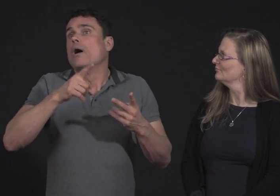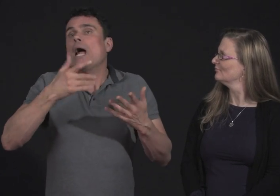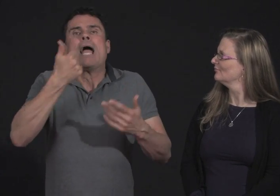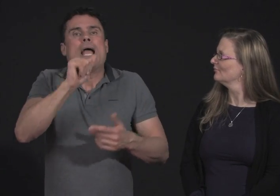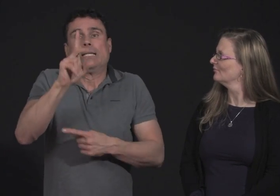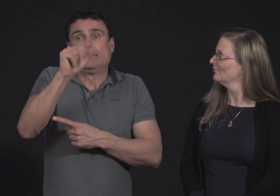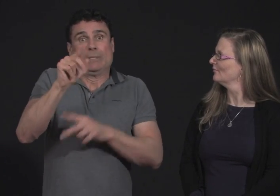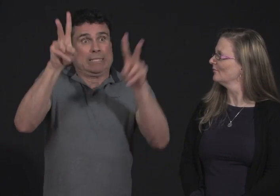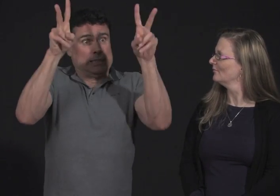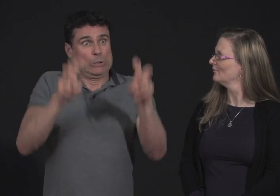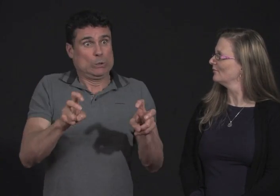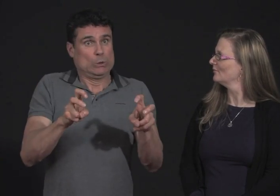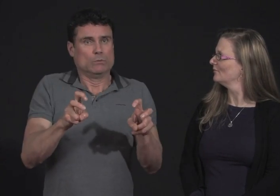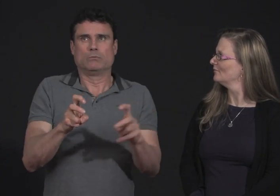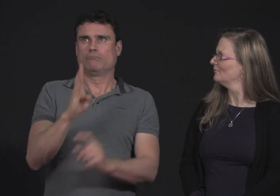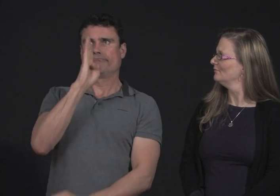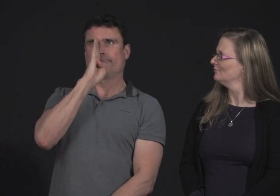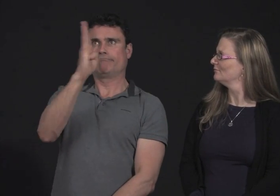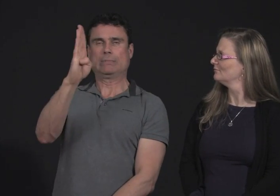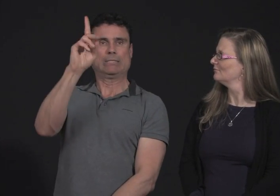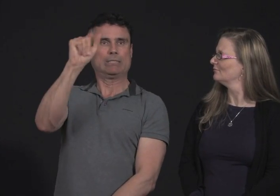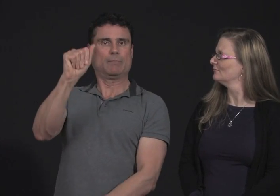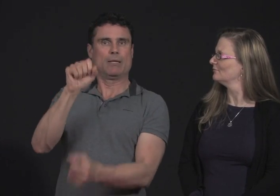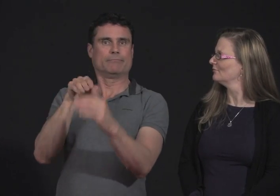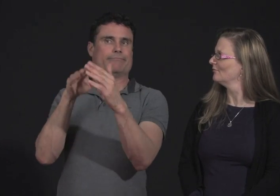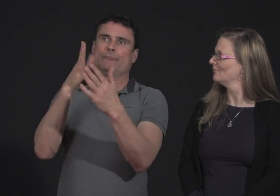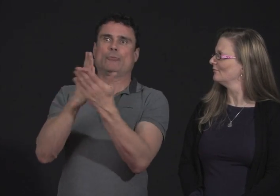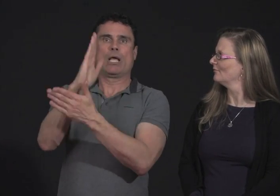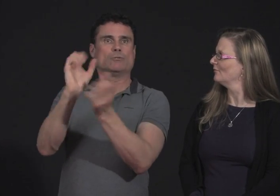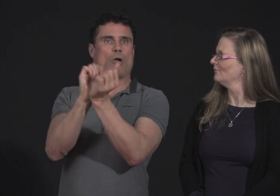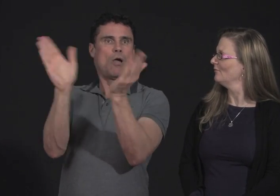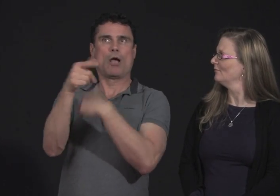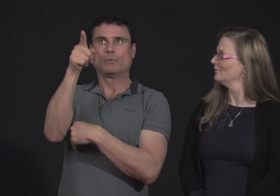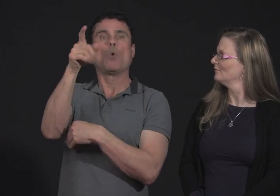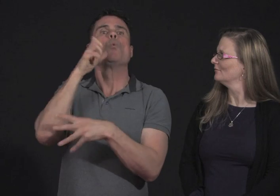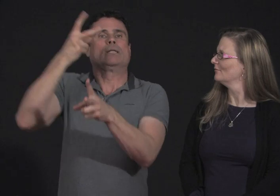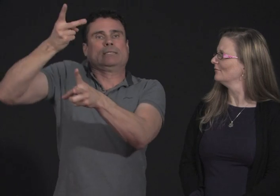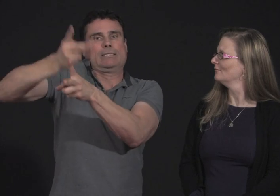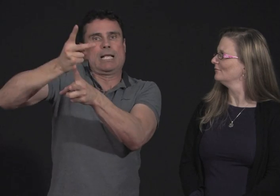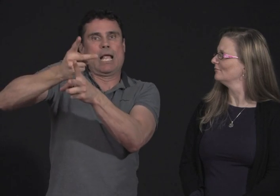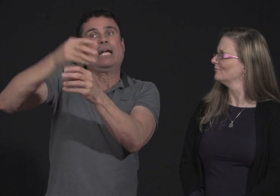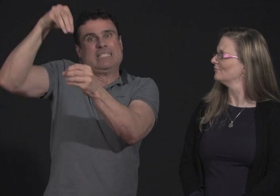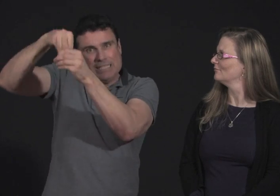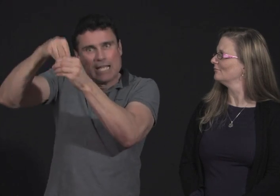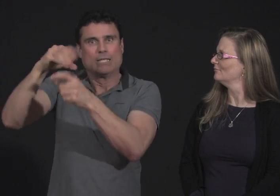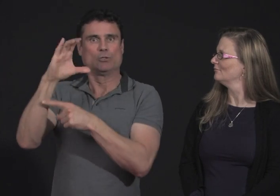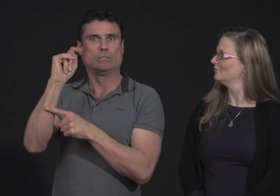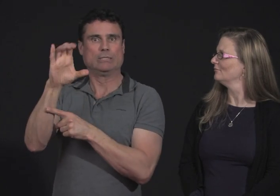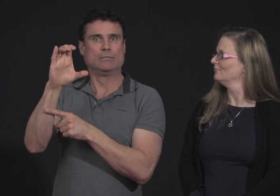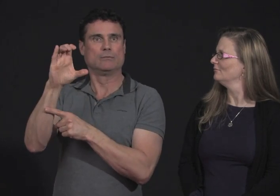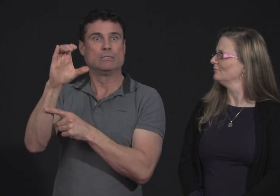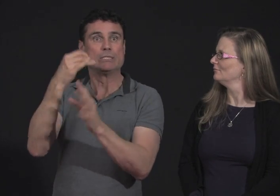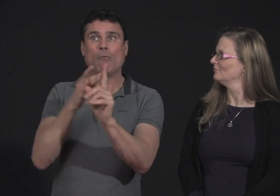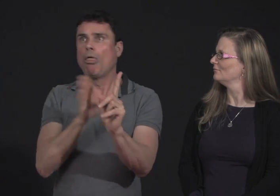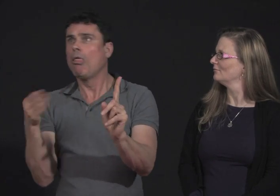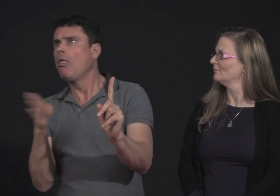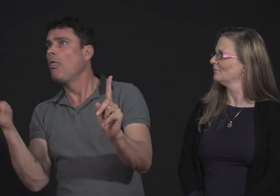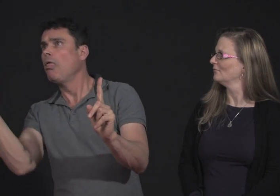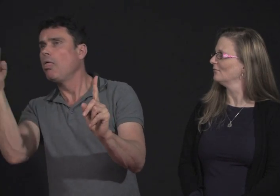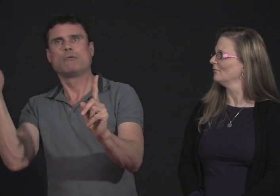what it is, if you're deaf or if there's another disability that's going on, that Disability Access Office is supposed to be mandated through the CRTC and it's supposed